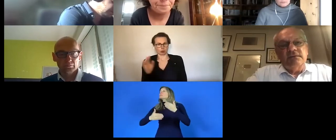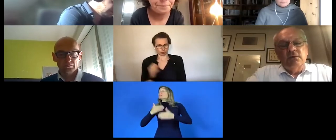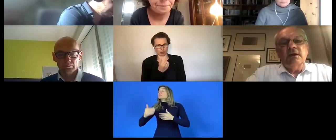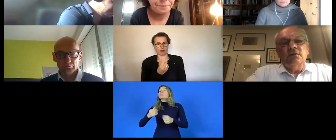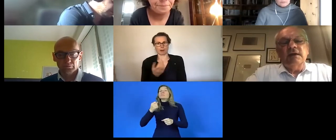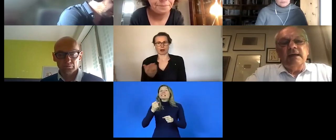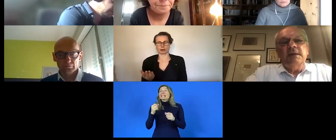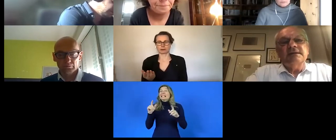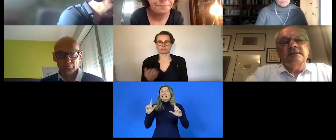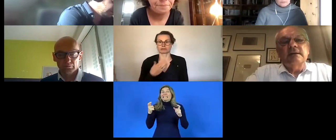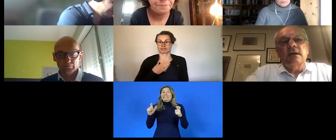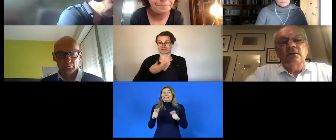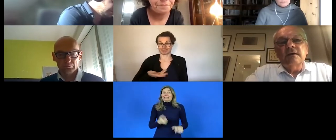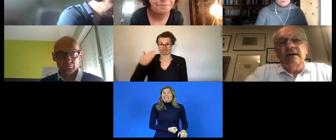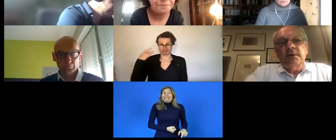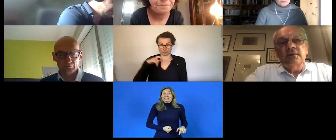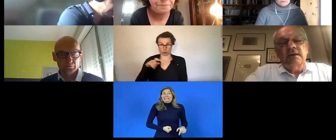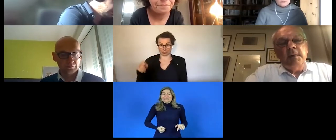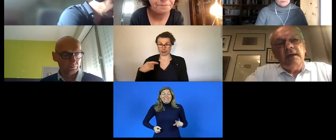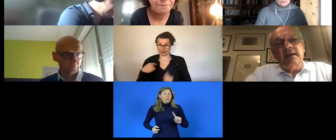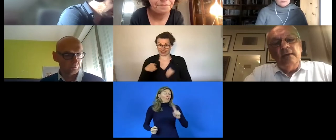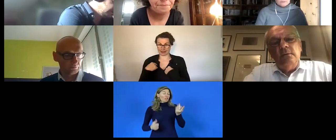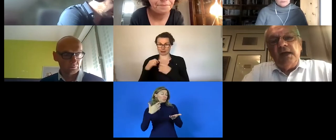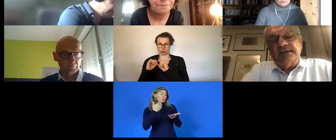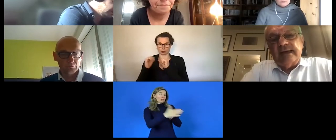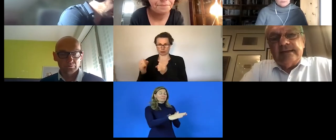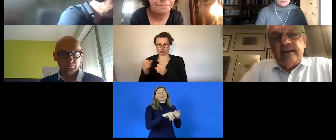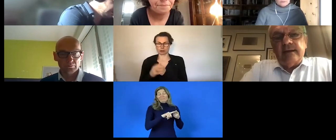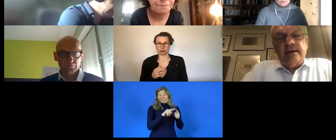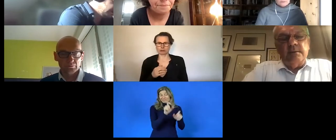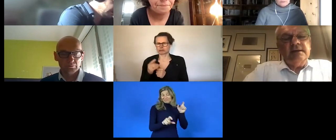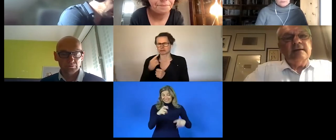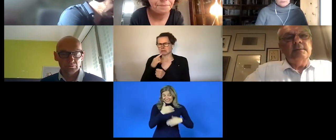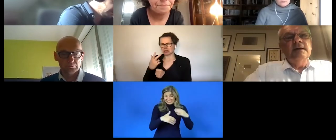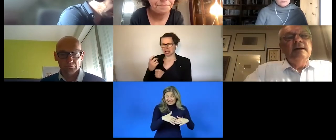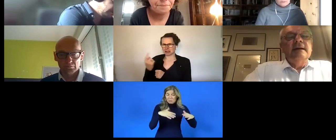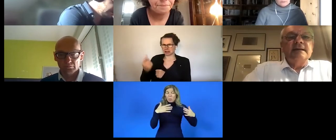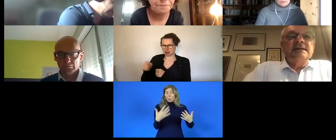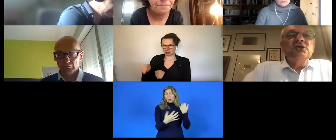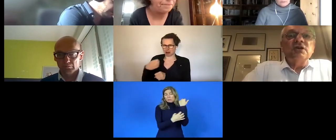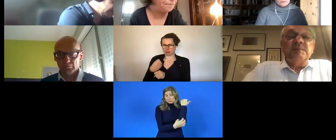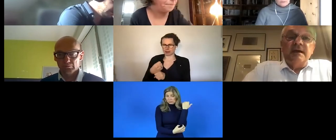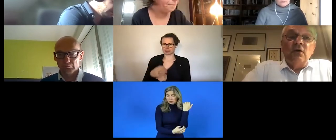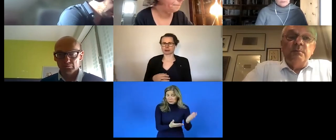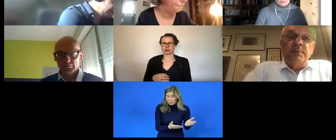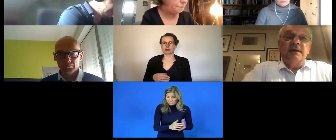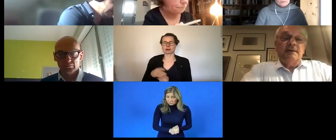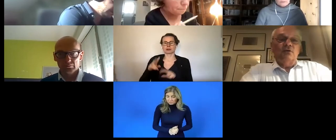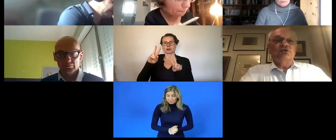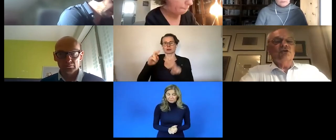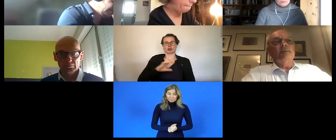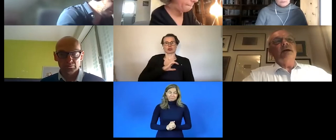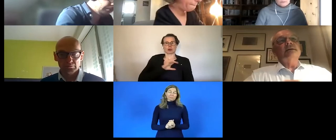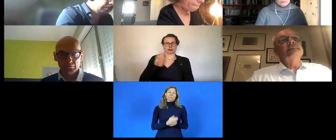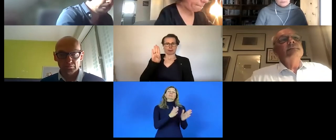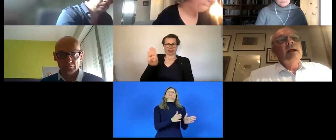times get rough i would like to now turn to a company which i co